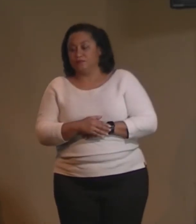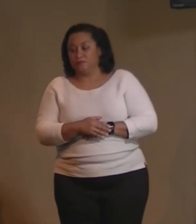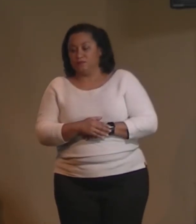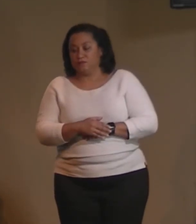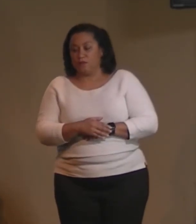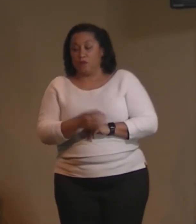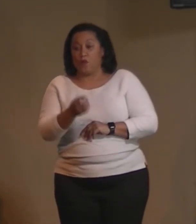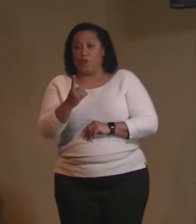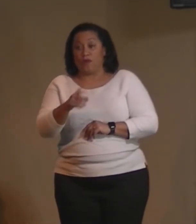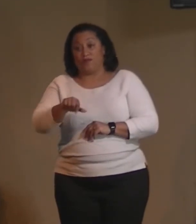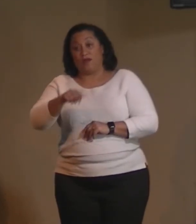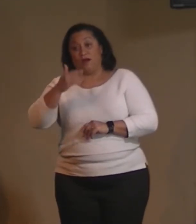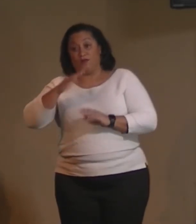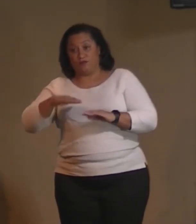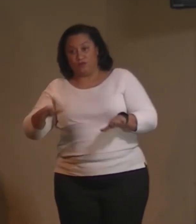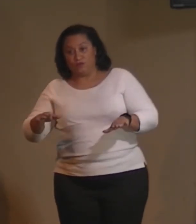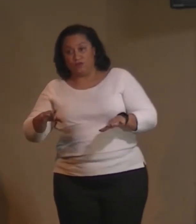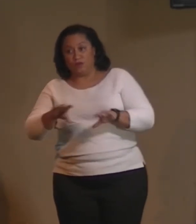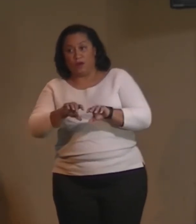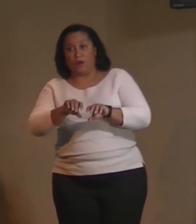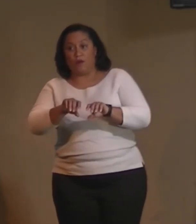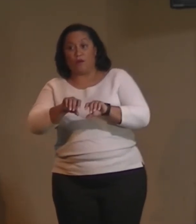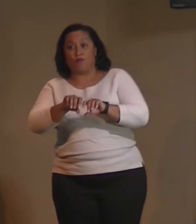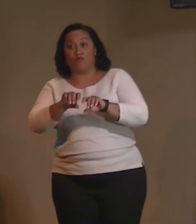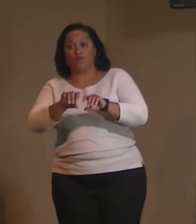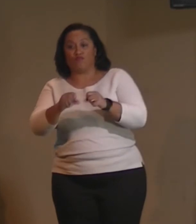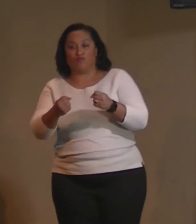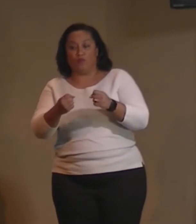one of the other ones broke his sobriety